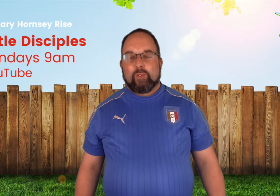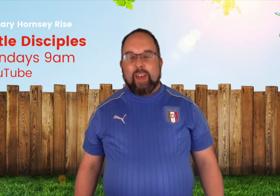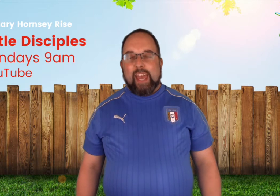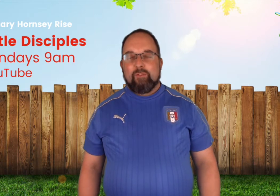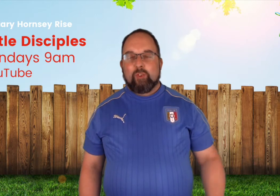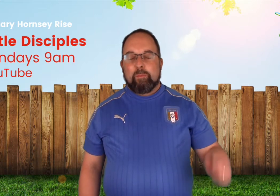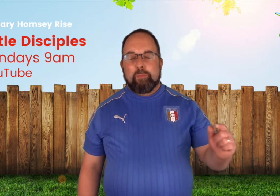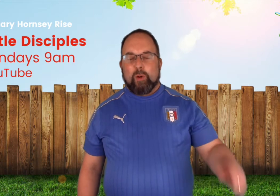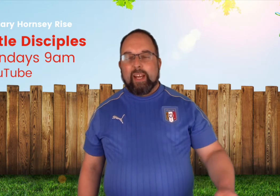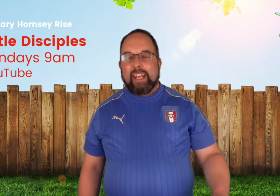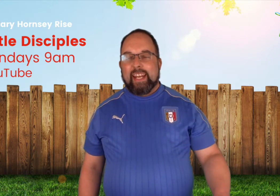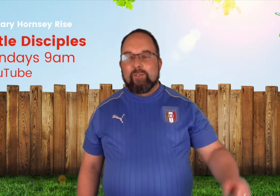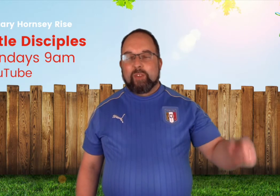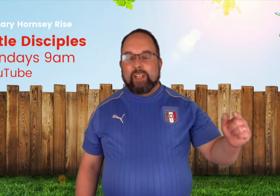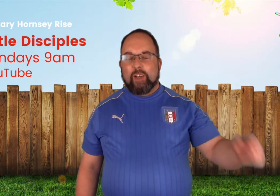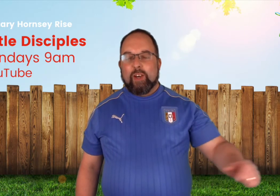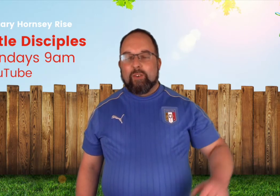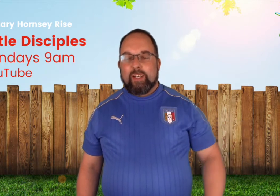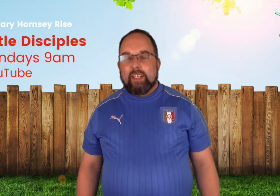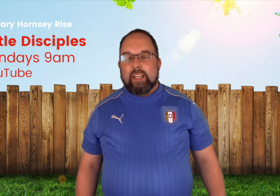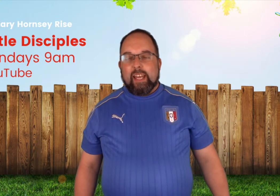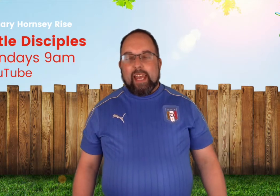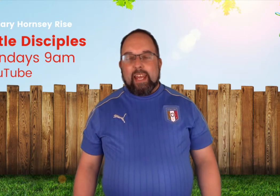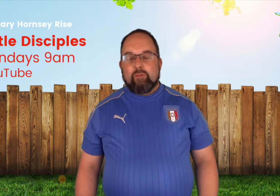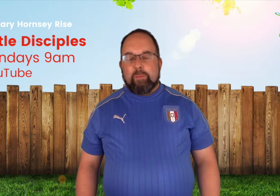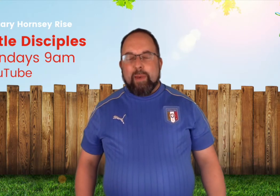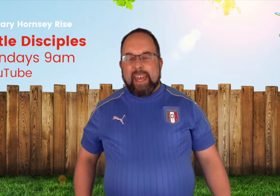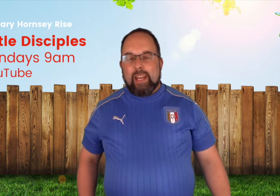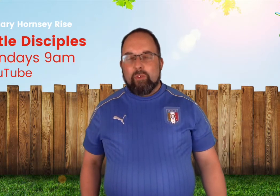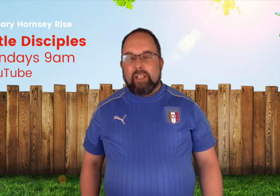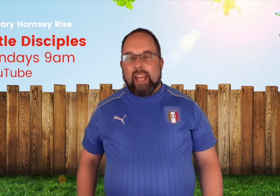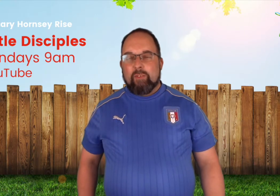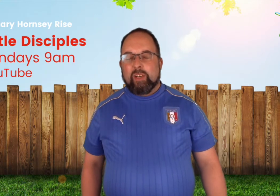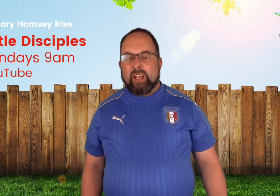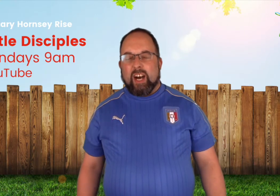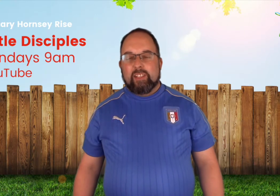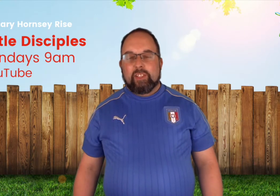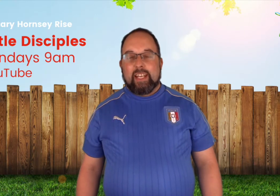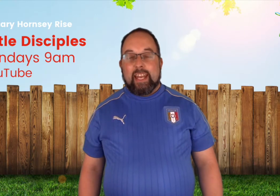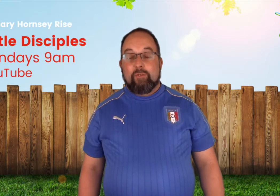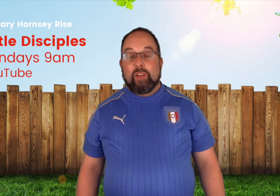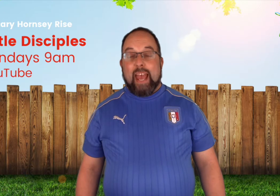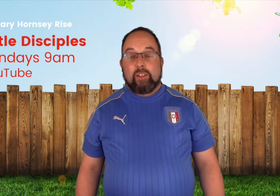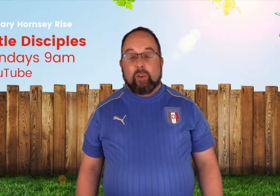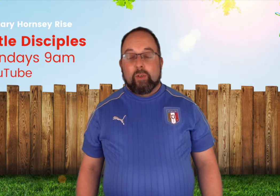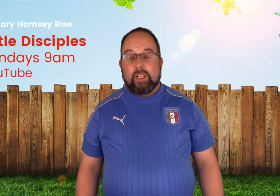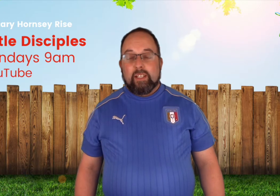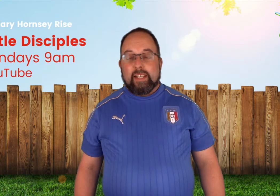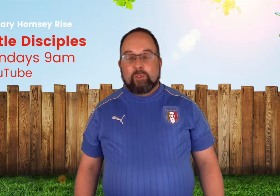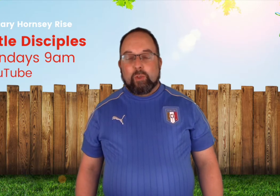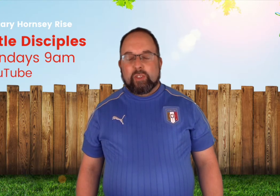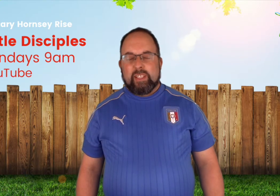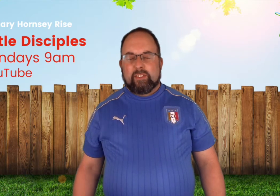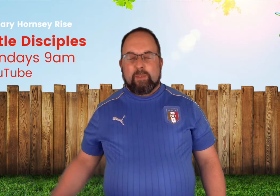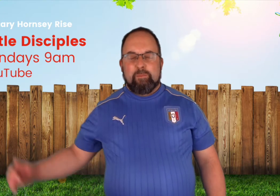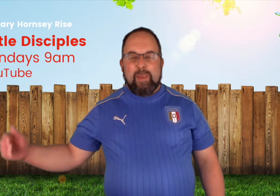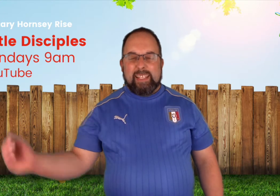every boy and every girl and every parent every guardian and every adult that's watching this amazing